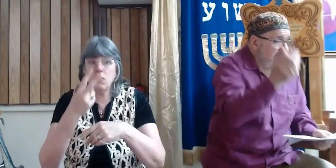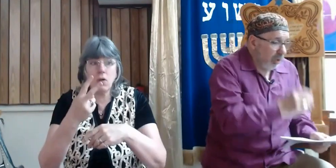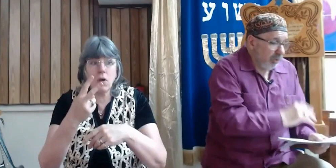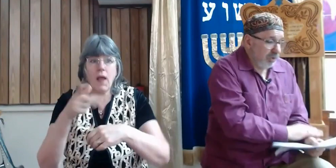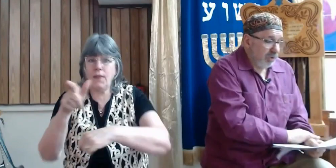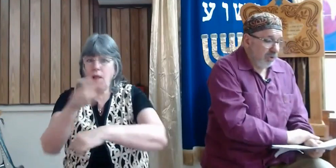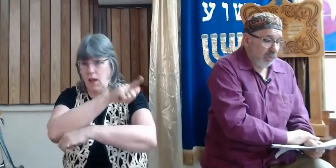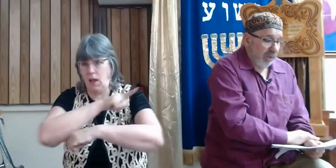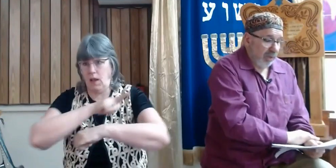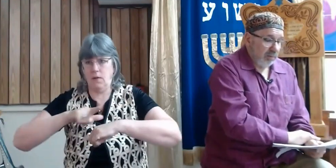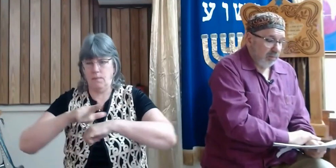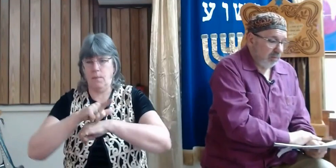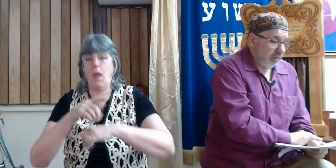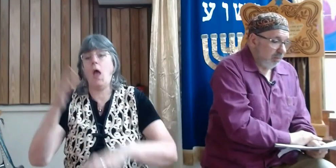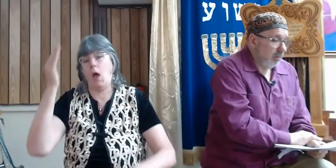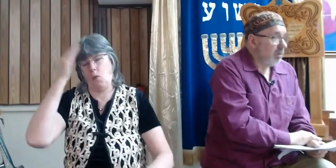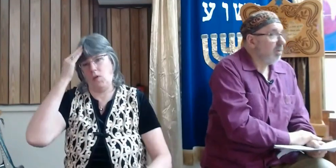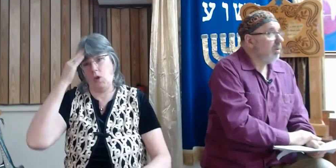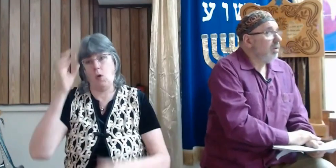And we know the story.